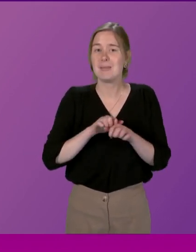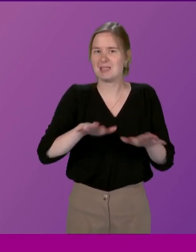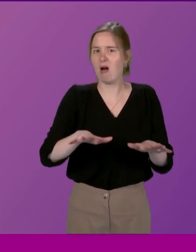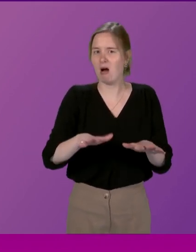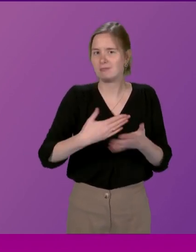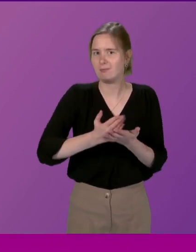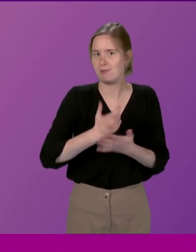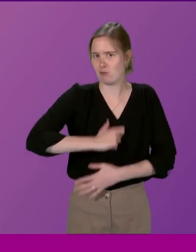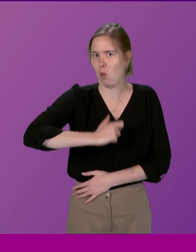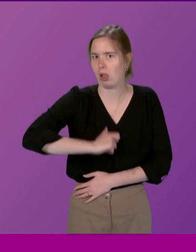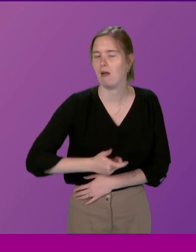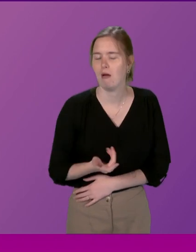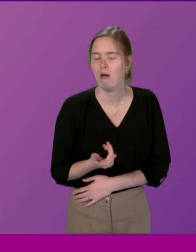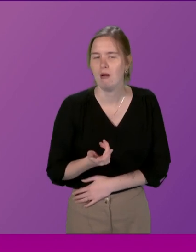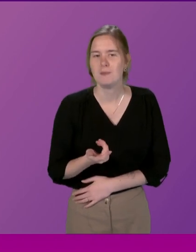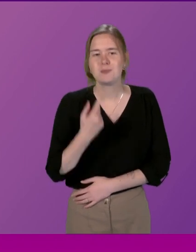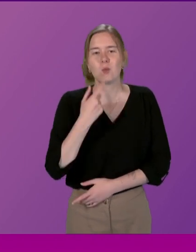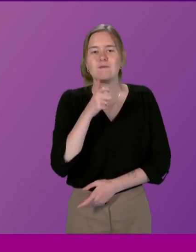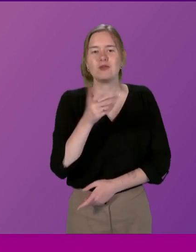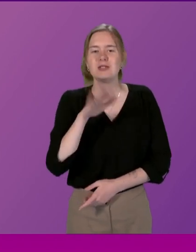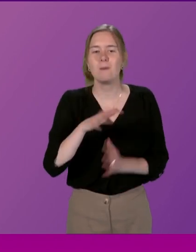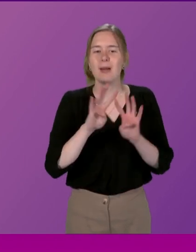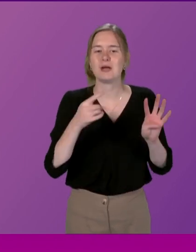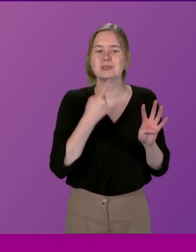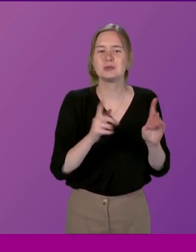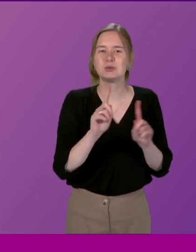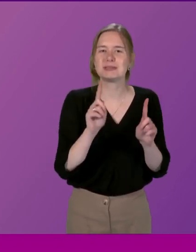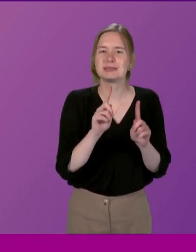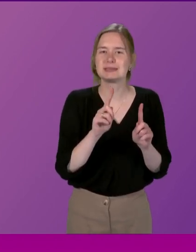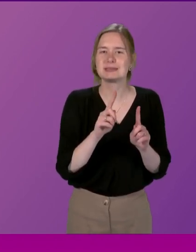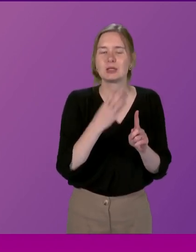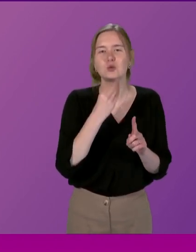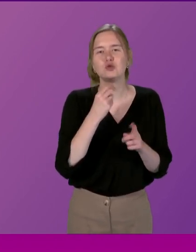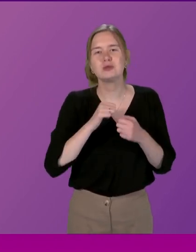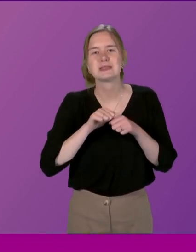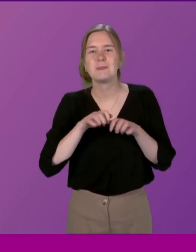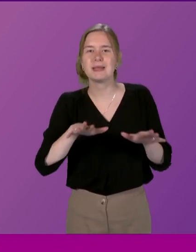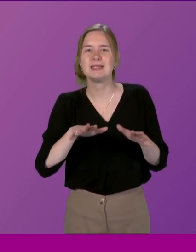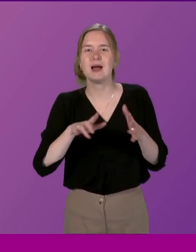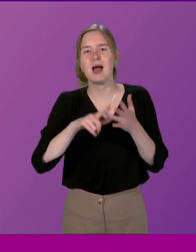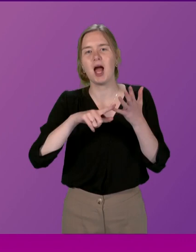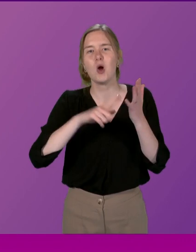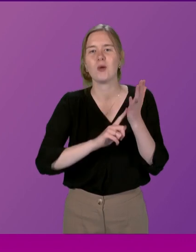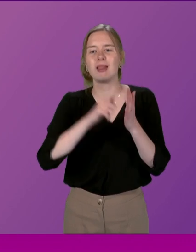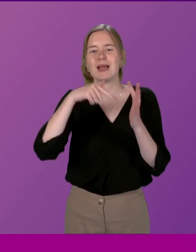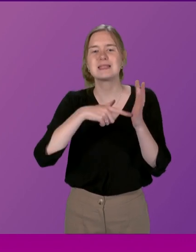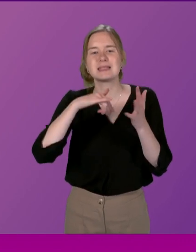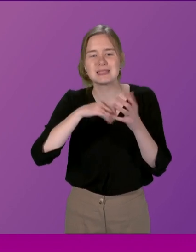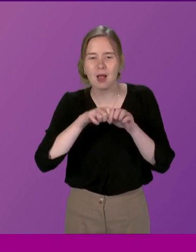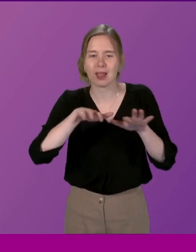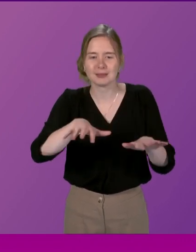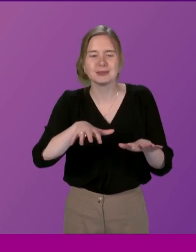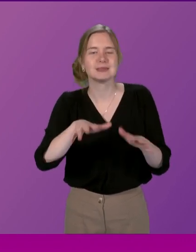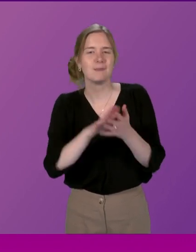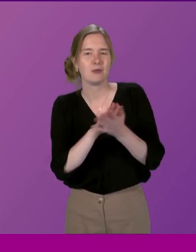and it says one of the phrases from the panel is we should use media outlets but I think using media